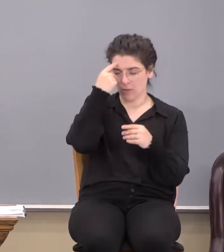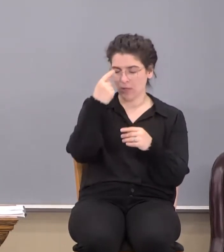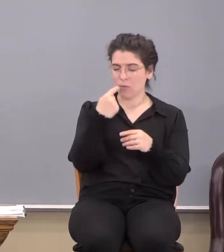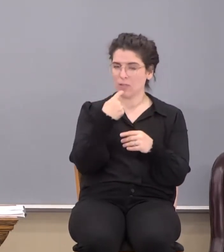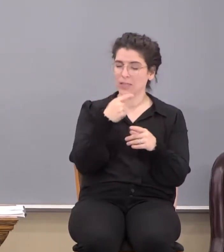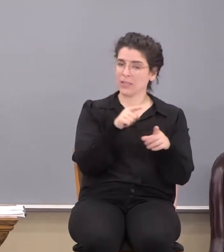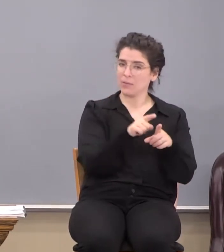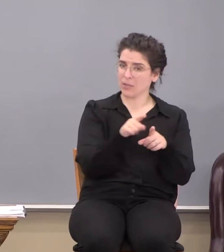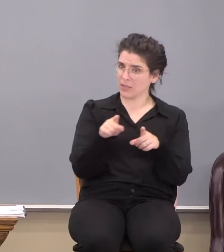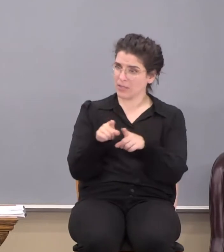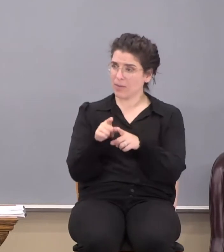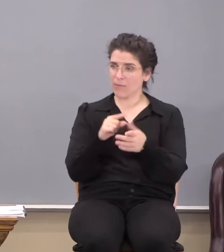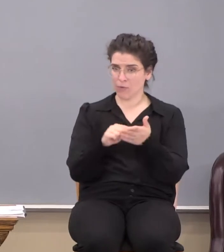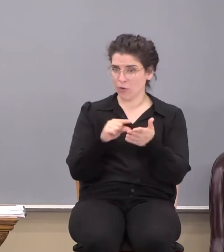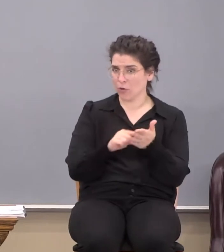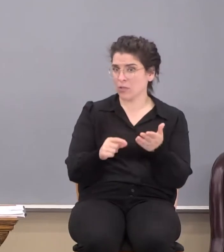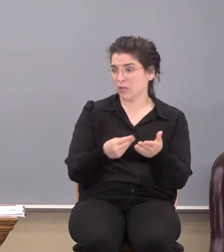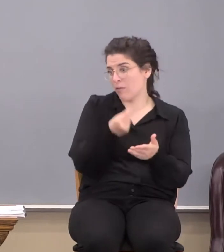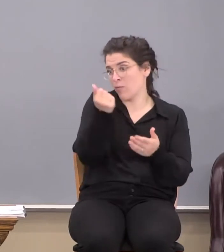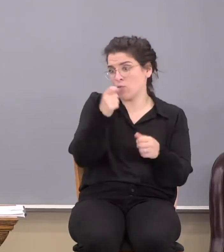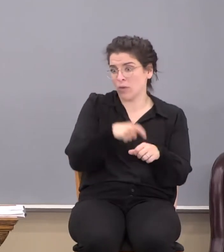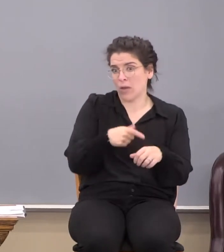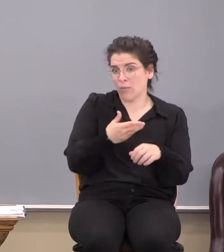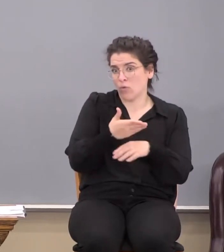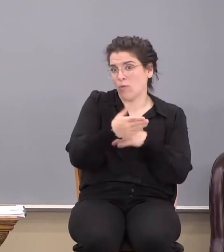same verses a few times over the years?